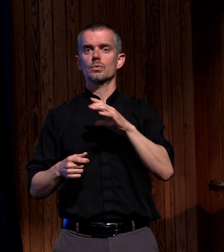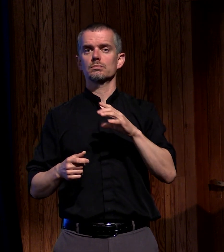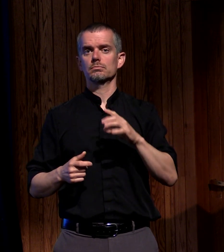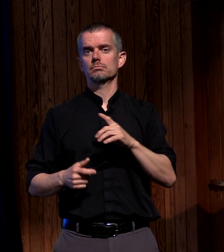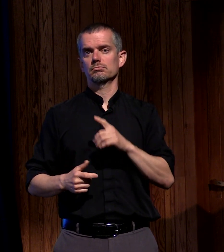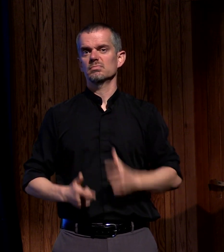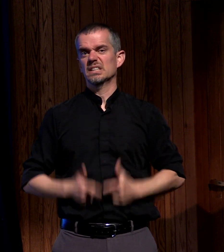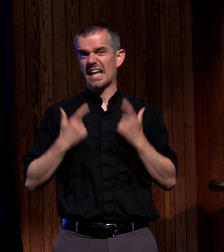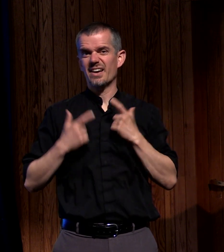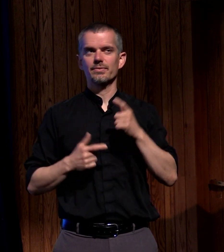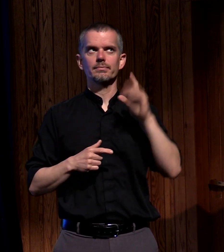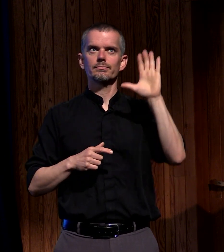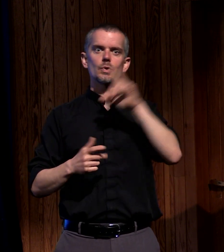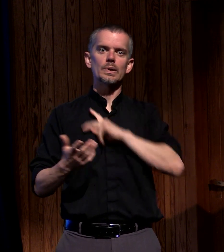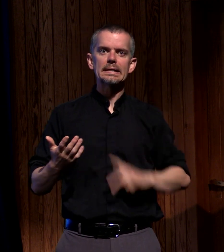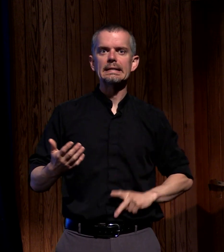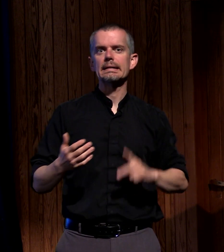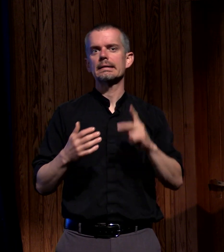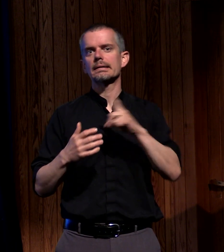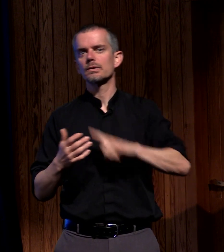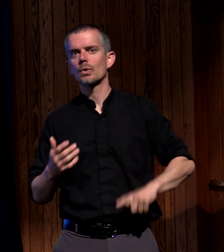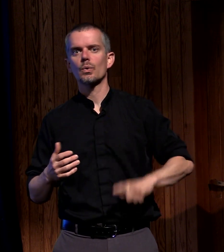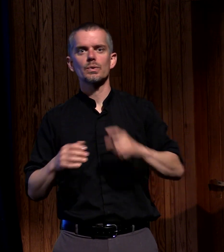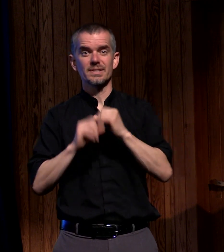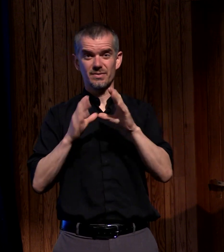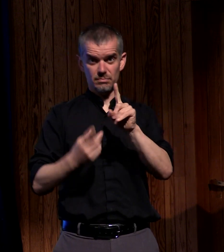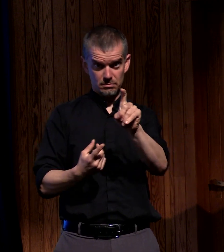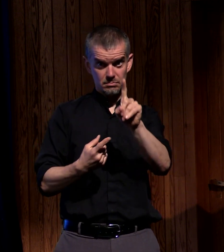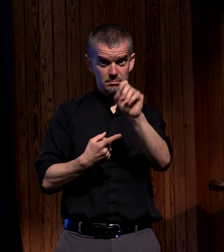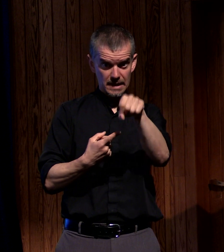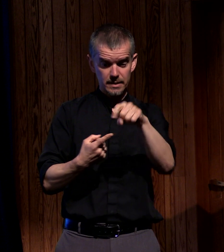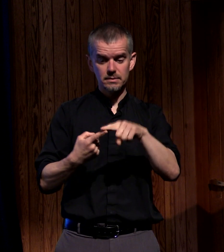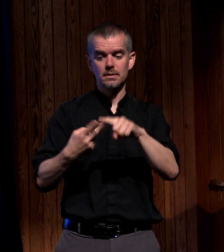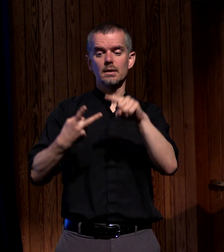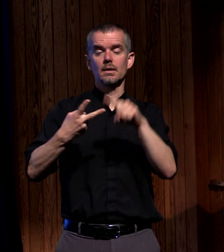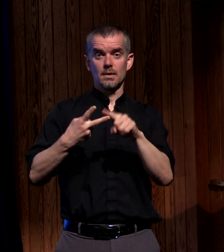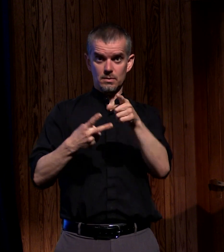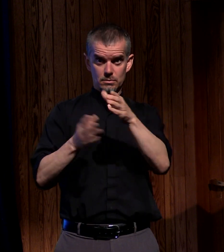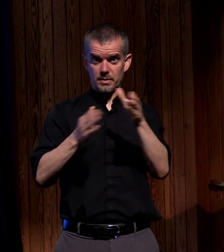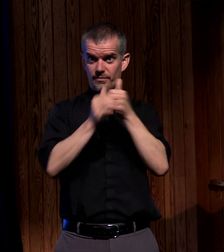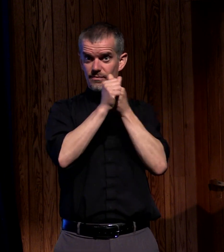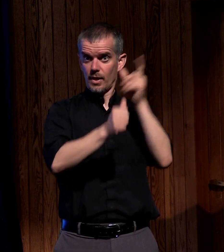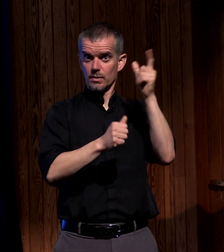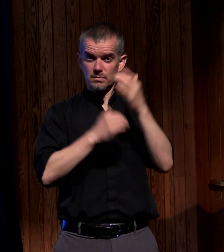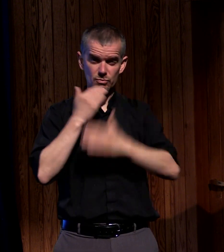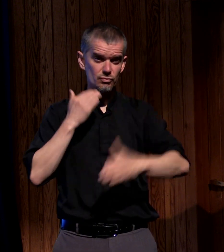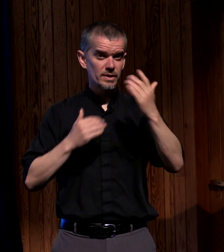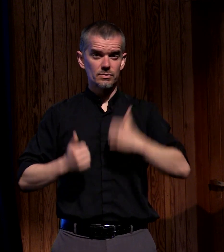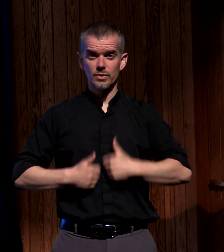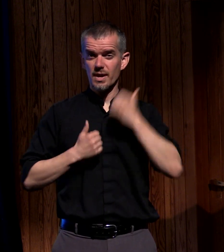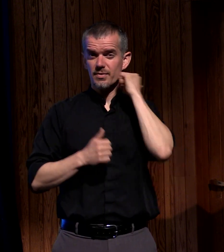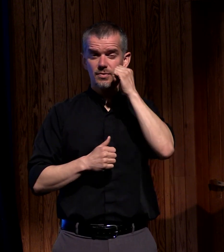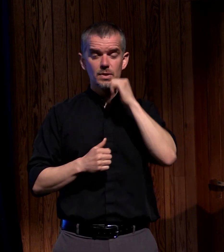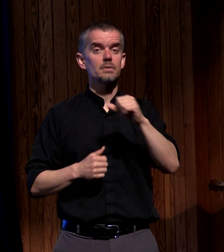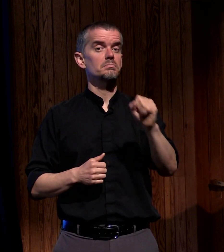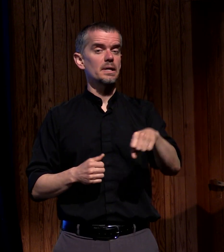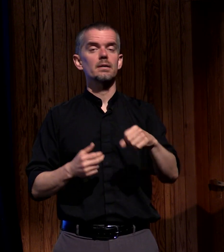is it your desire to follow him all the days of your life that's it those are the requirements to enter the waters of baptisms we got